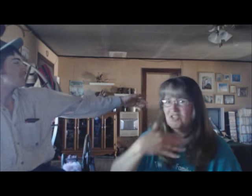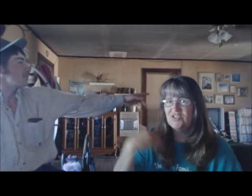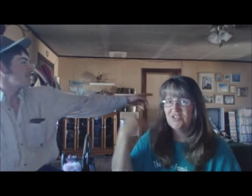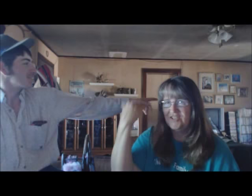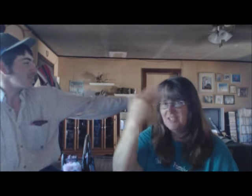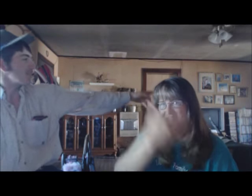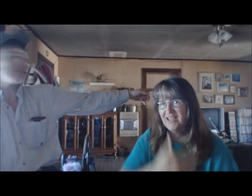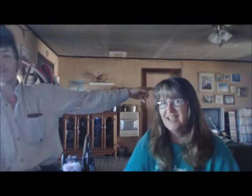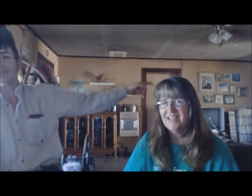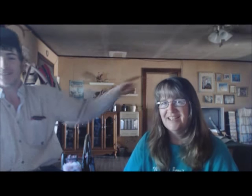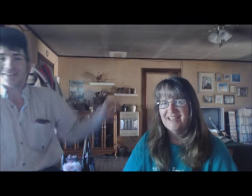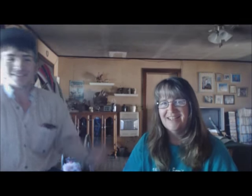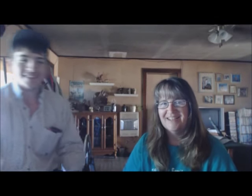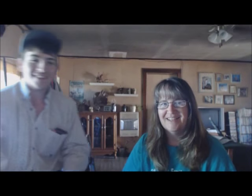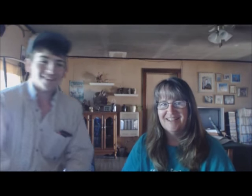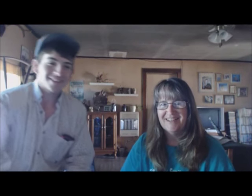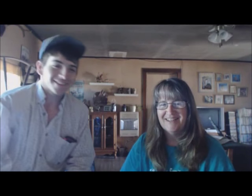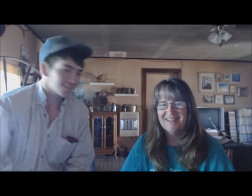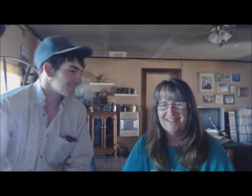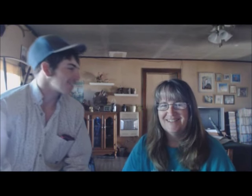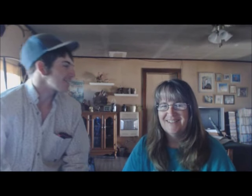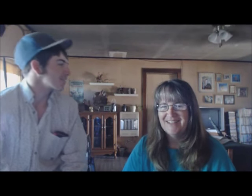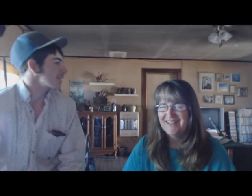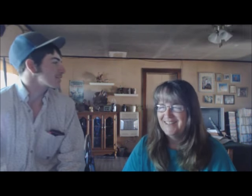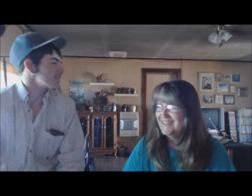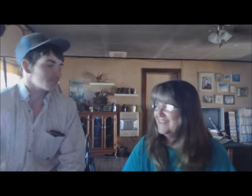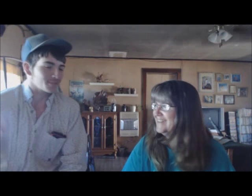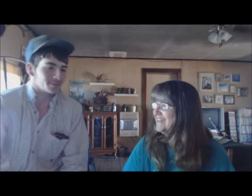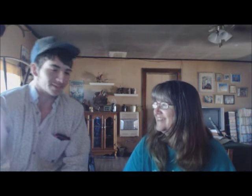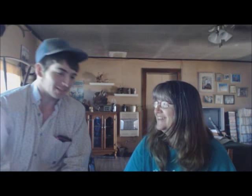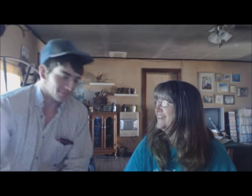trails. Happy trails. That's it. Thank you, Dad. You're good for something today.